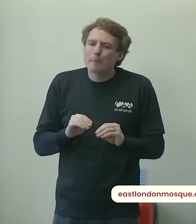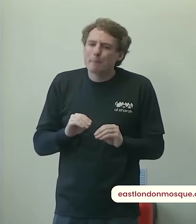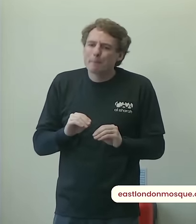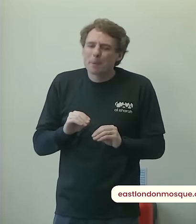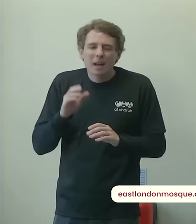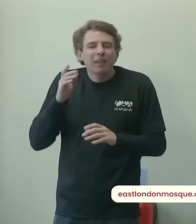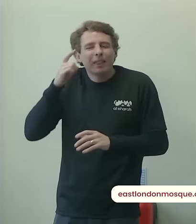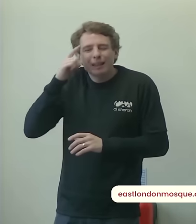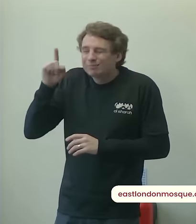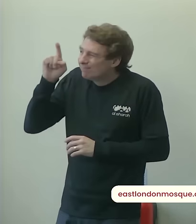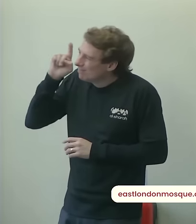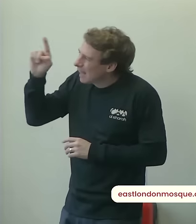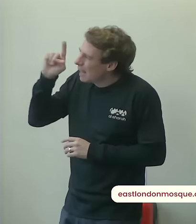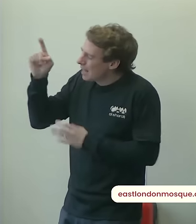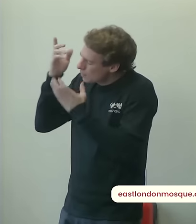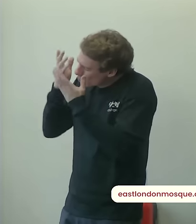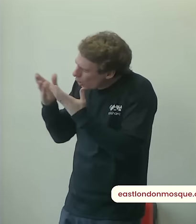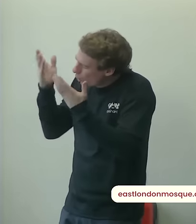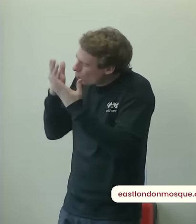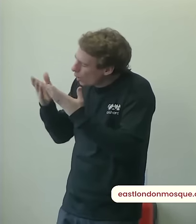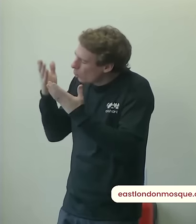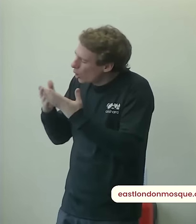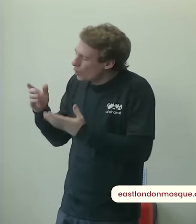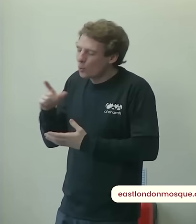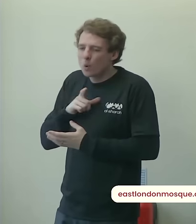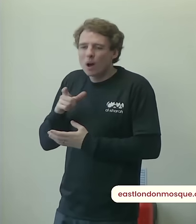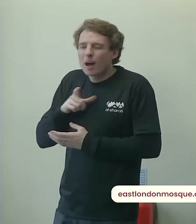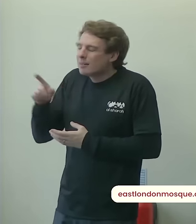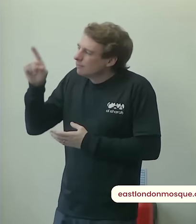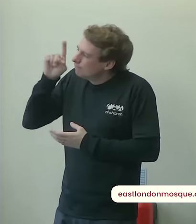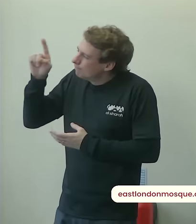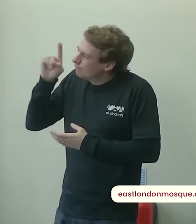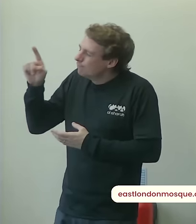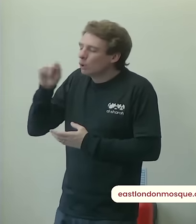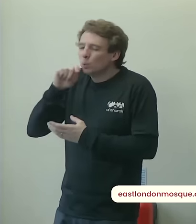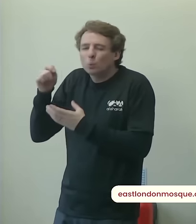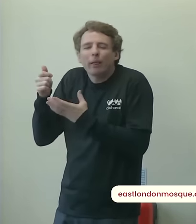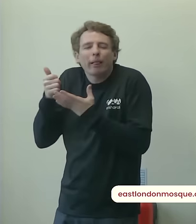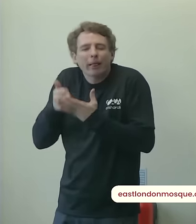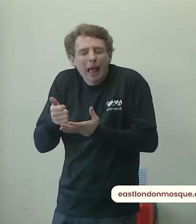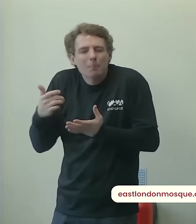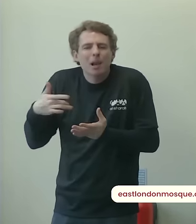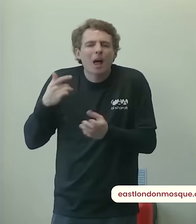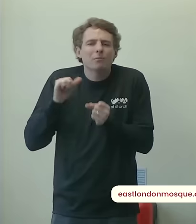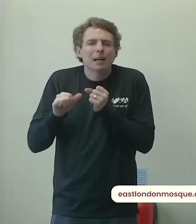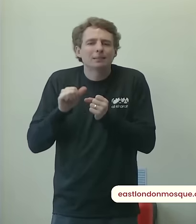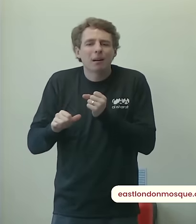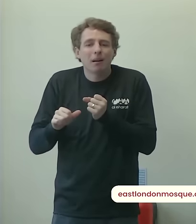for as long as you know life is better for me and take me away when you know it is better for me to go and oh allah in the interim